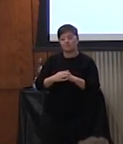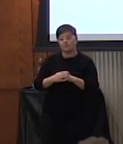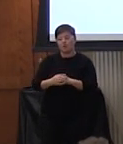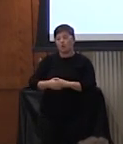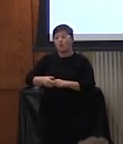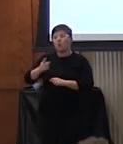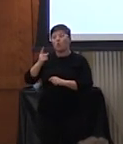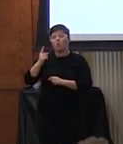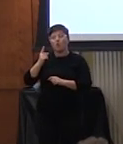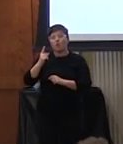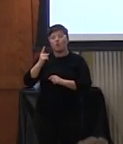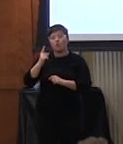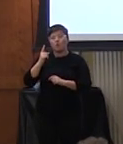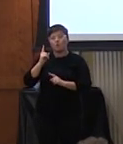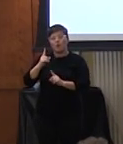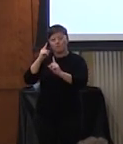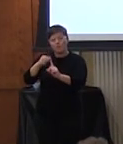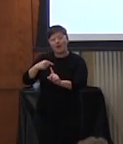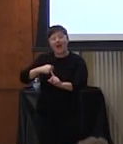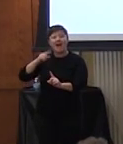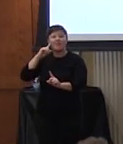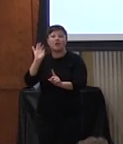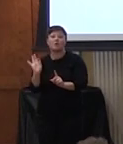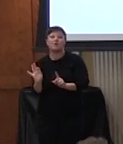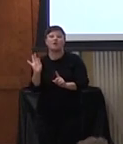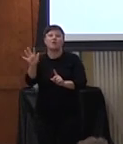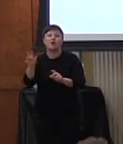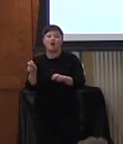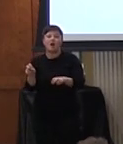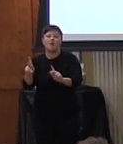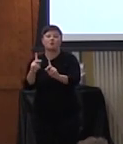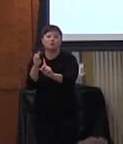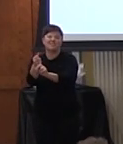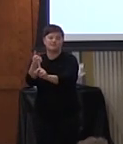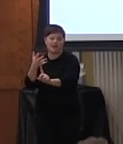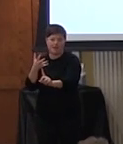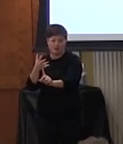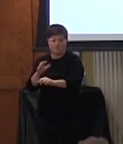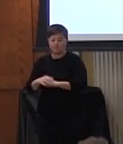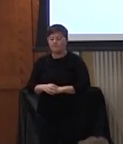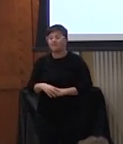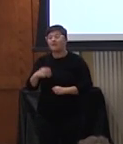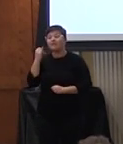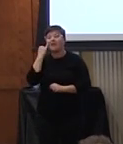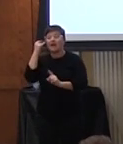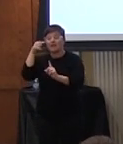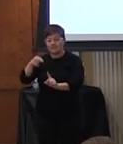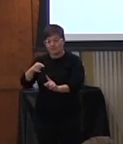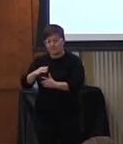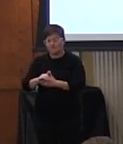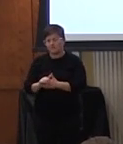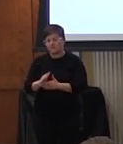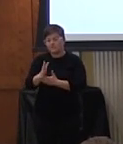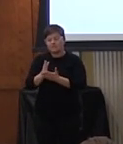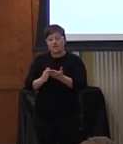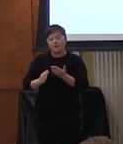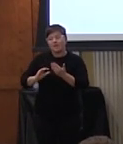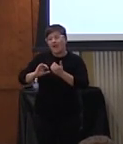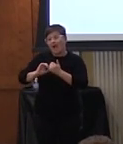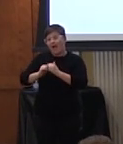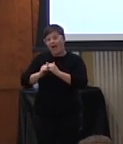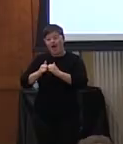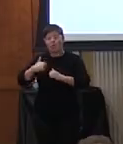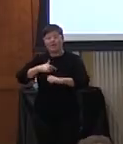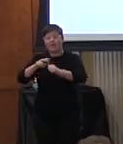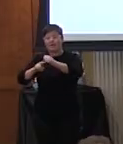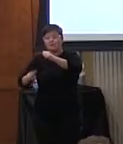point that i i thought i would at least give you the opportunity to expand on and that was the idea that we could somehow bridge political